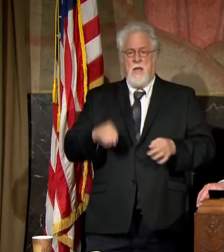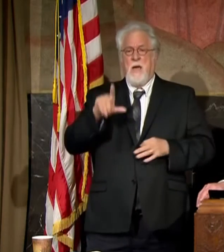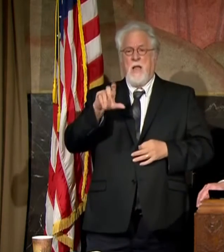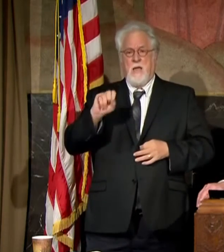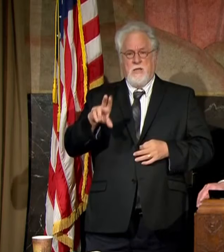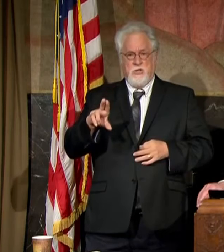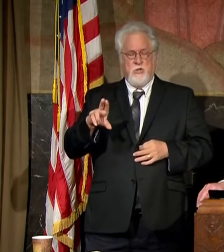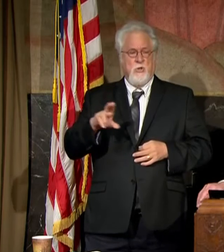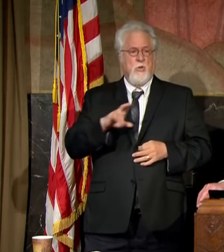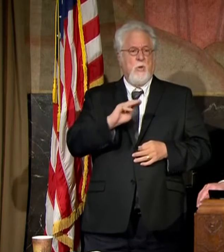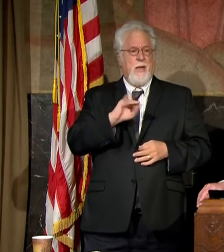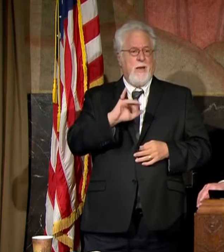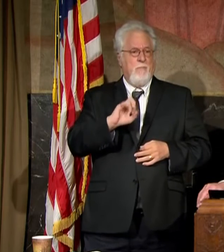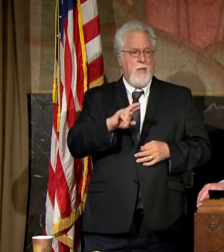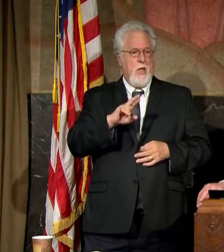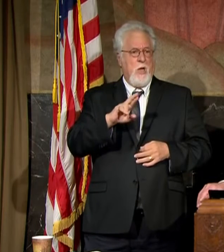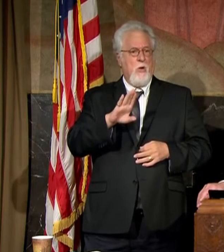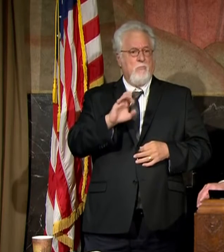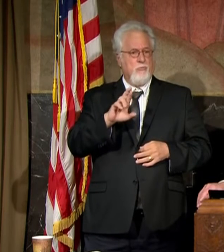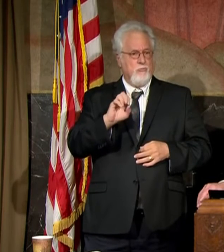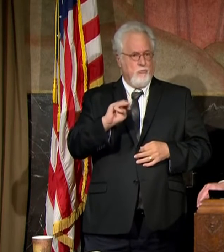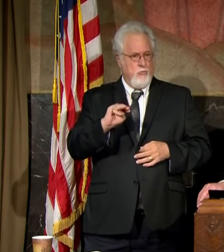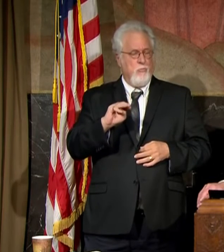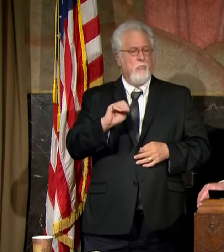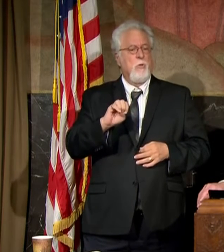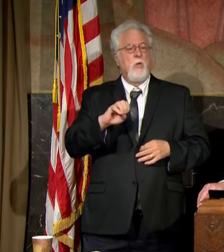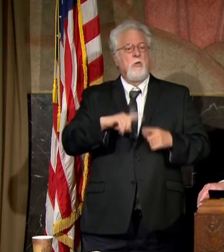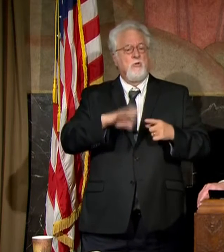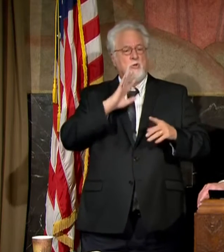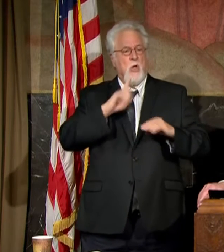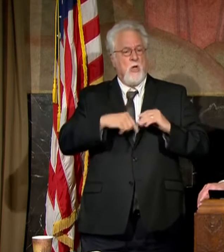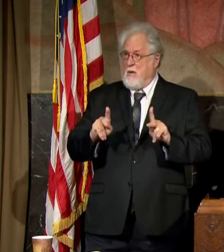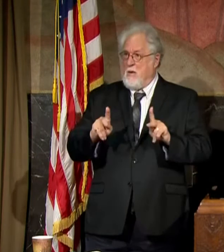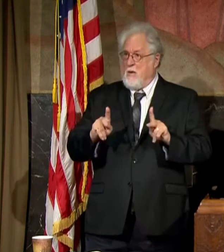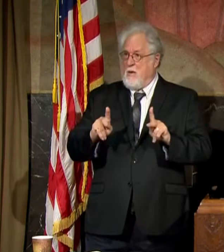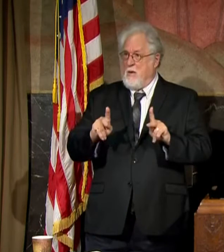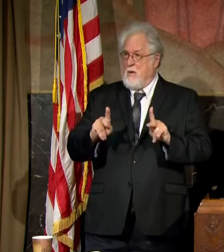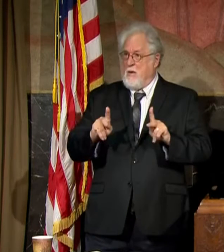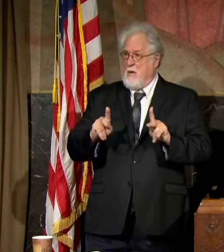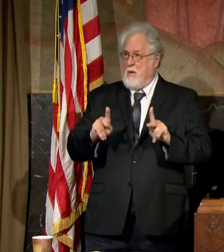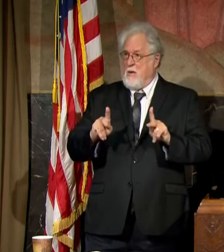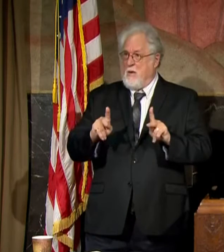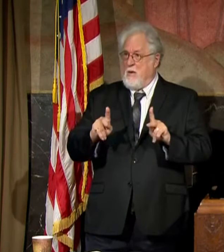Mayor Broome, to discuss crowd size and how many people are going to be allowed at a gathering?